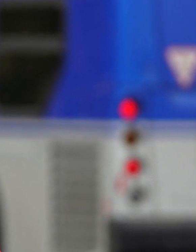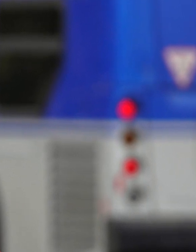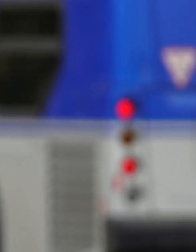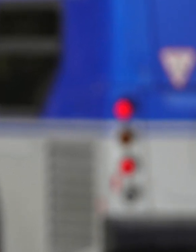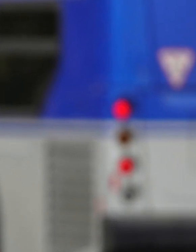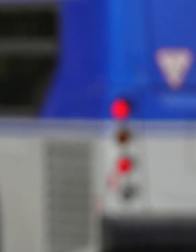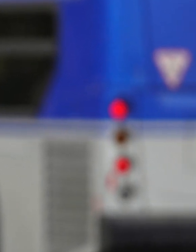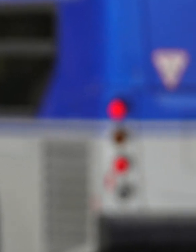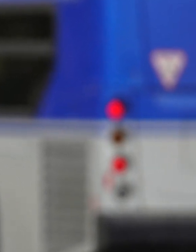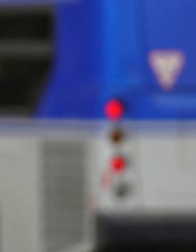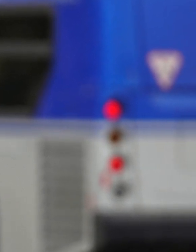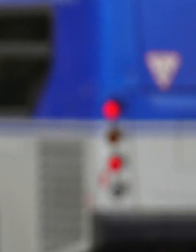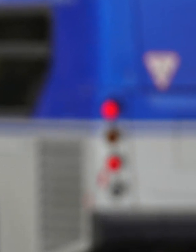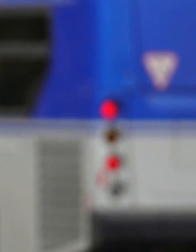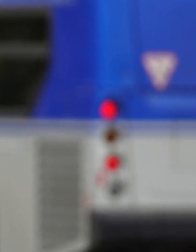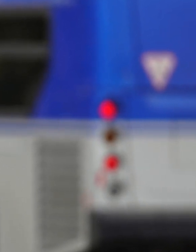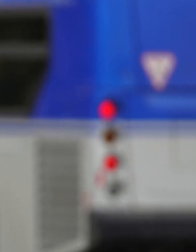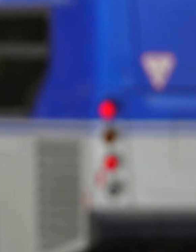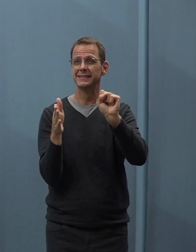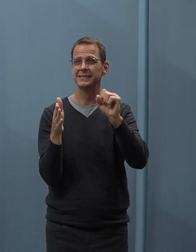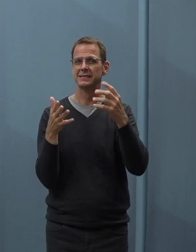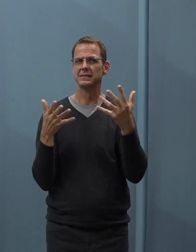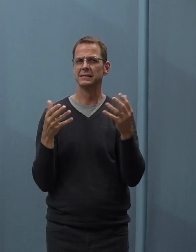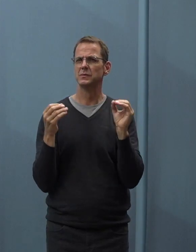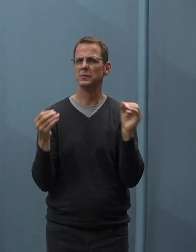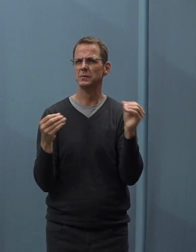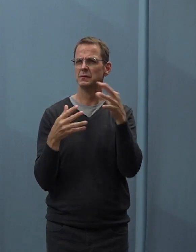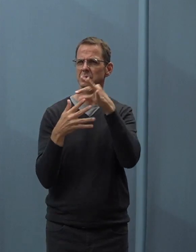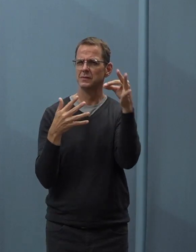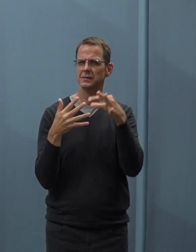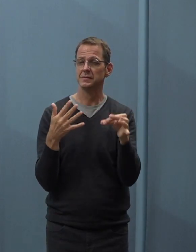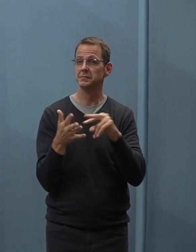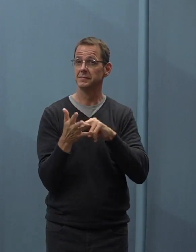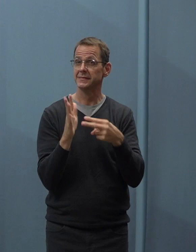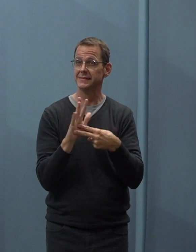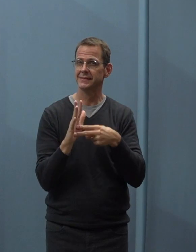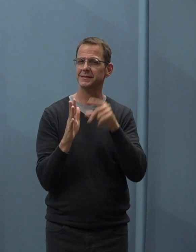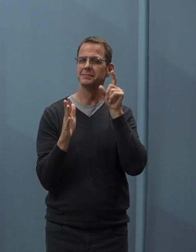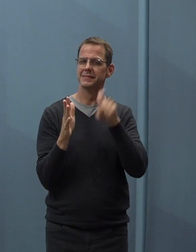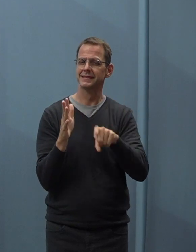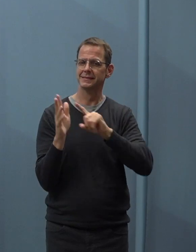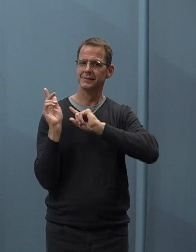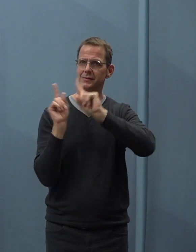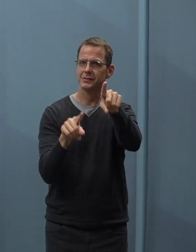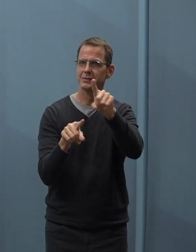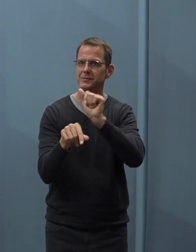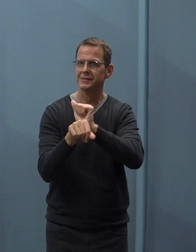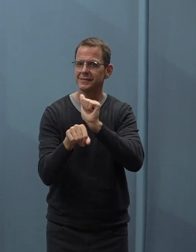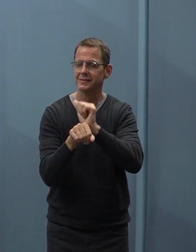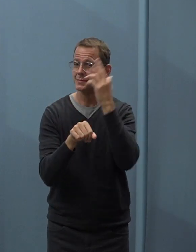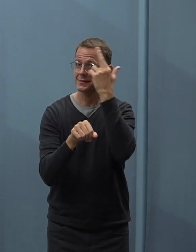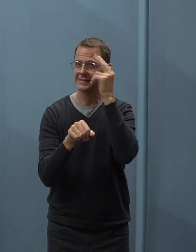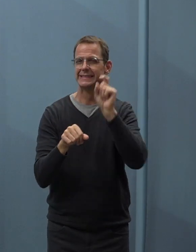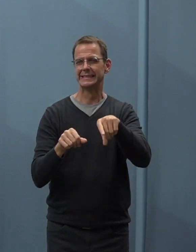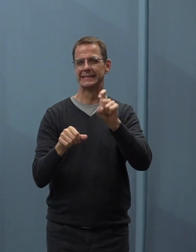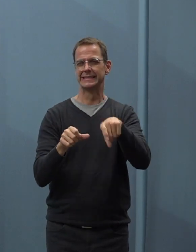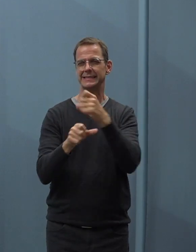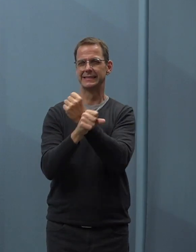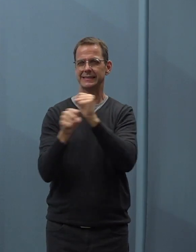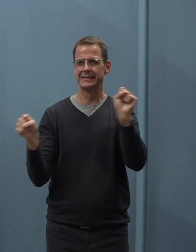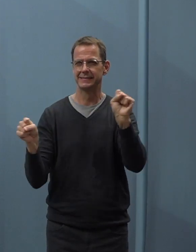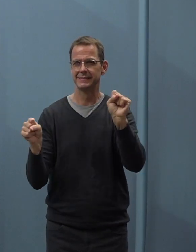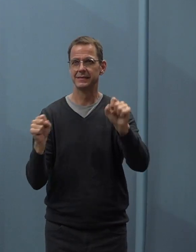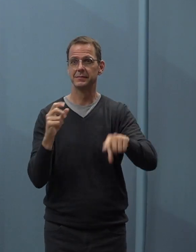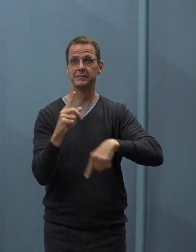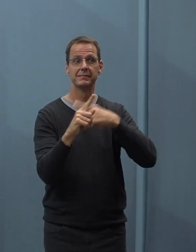need it to get to work and soon students will need it to get to school and because it's not always possible to physically distance